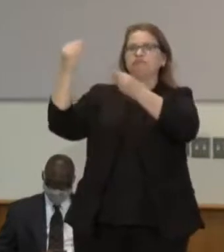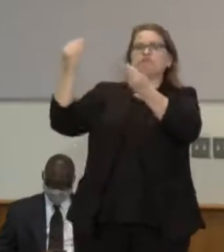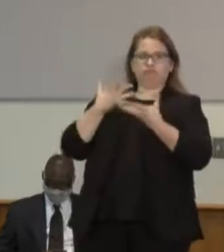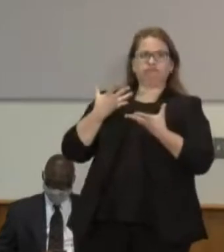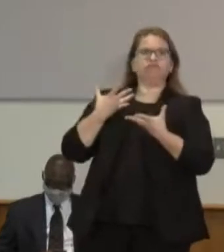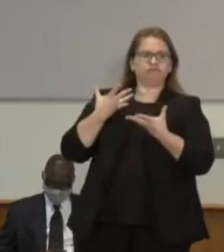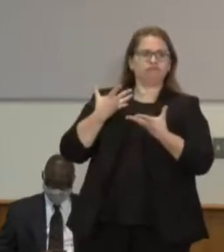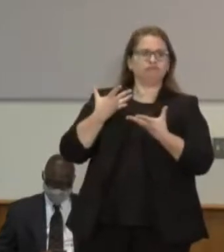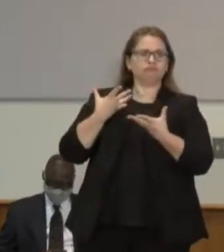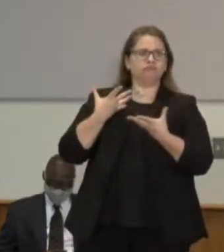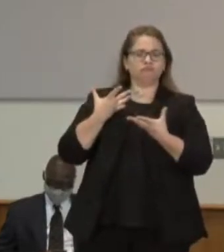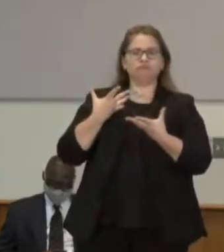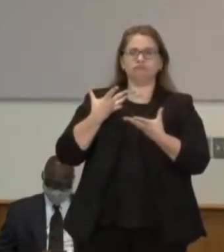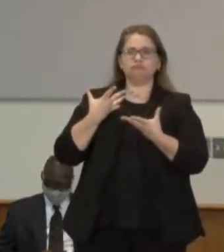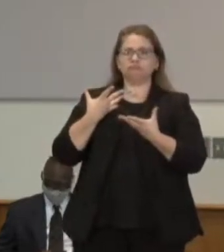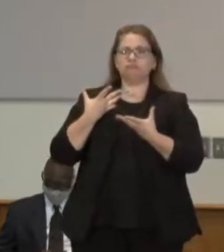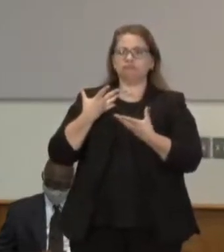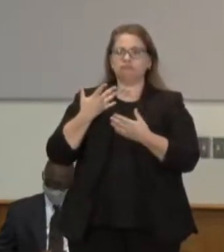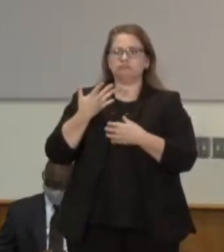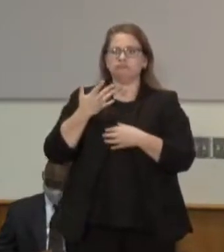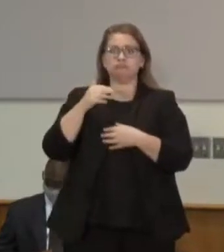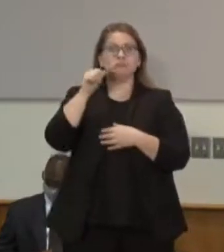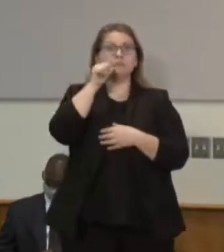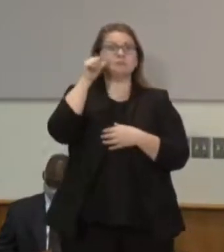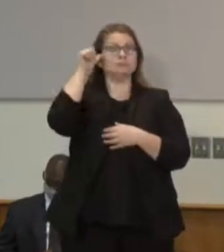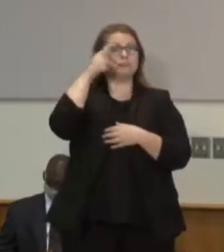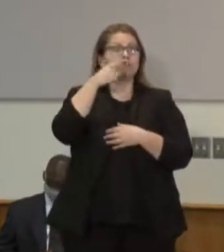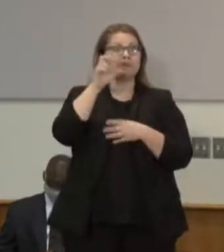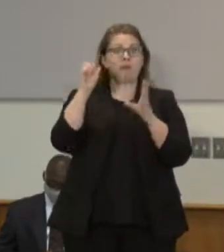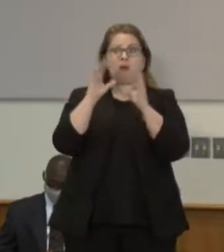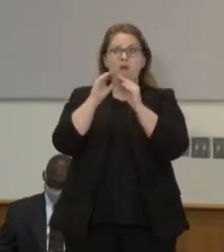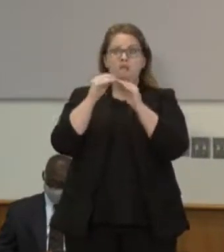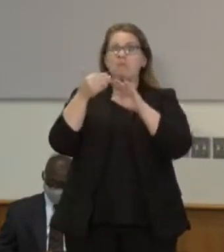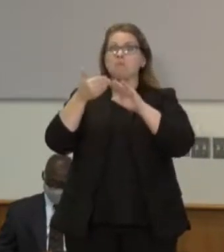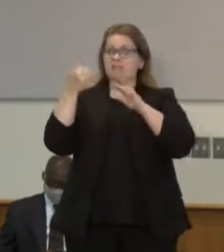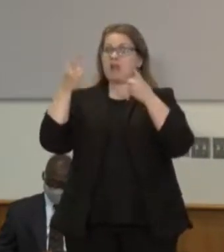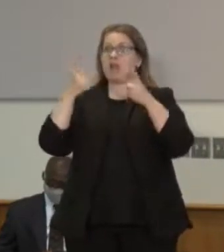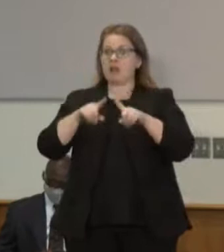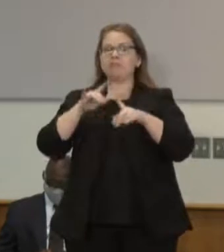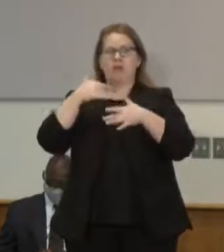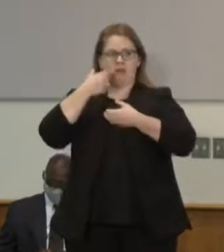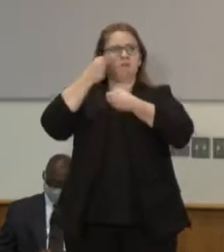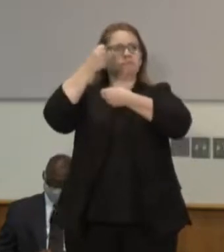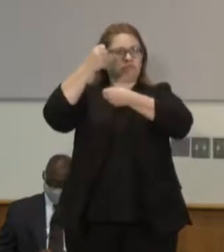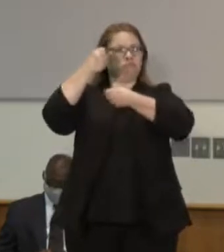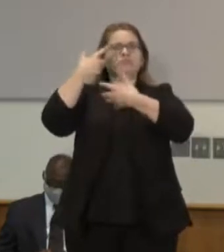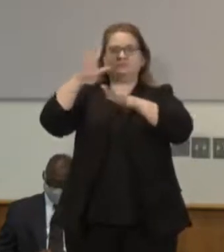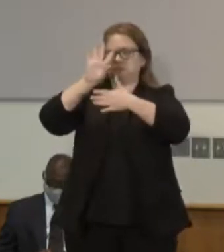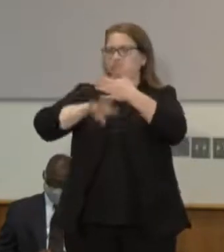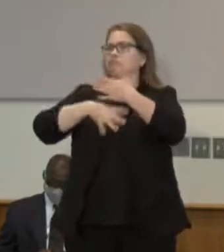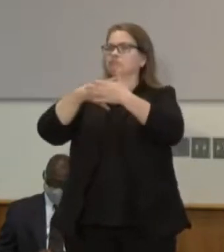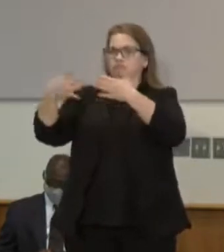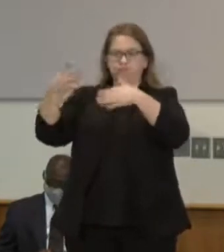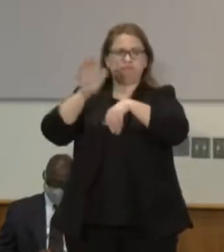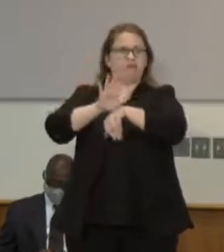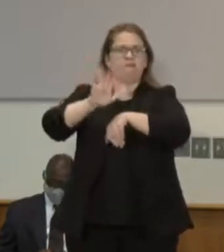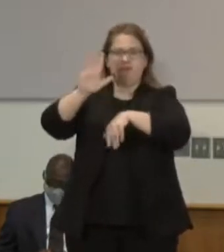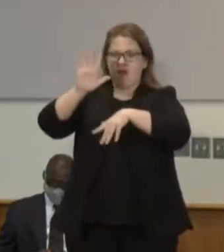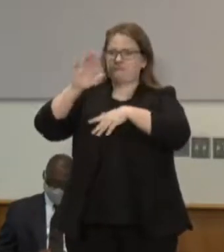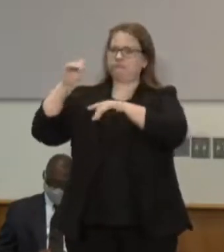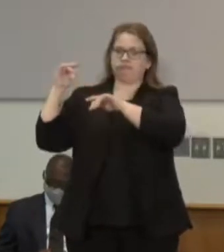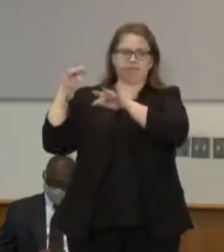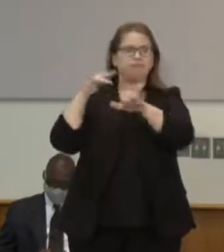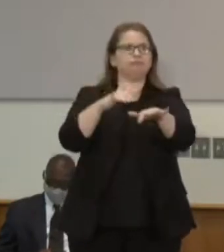just before yesterday's press conference that there was a protest scheduled for about 5 o'clock leaving from Minneapolis to